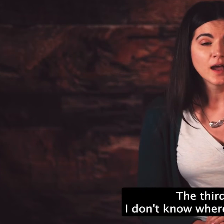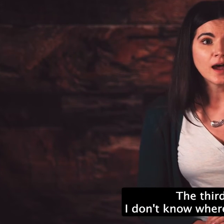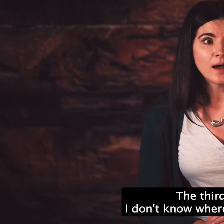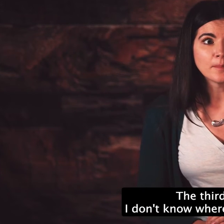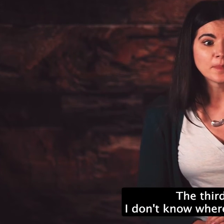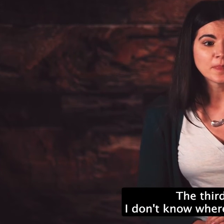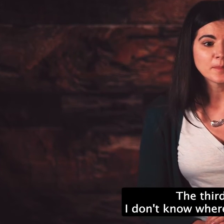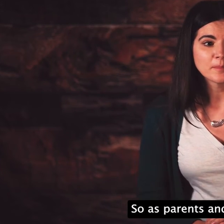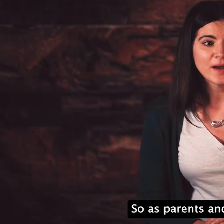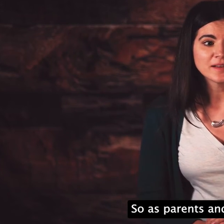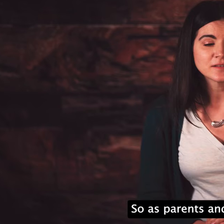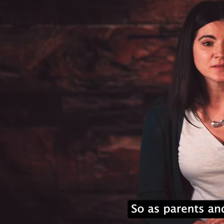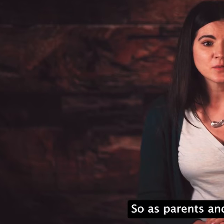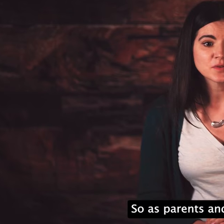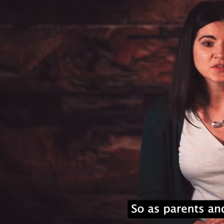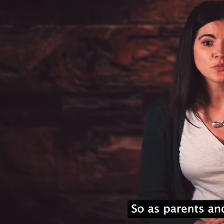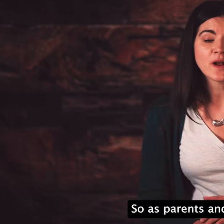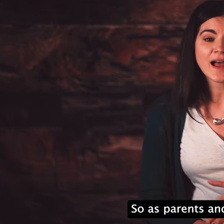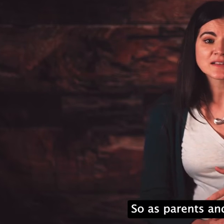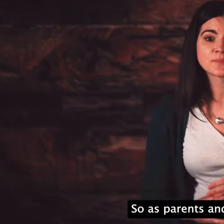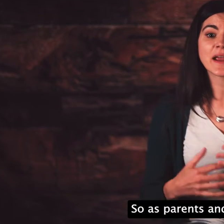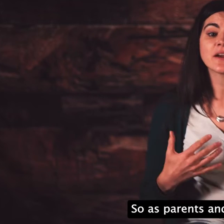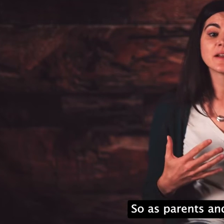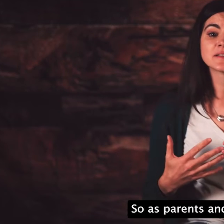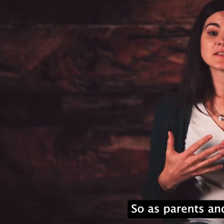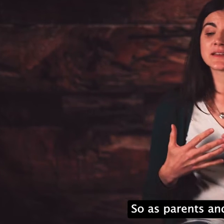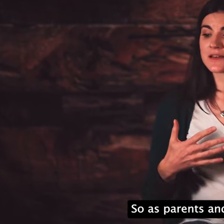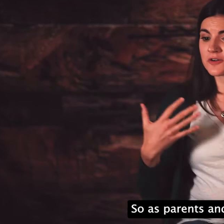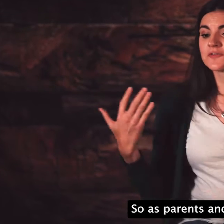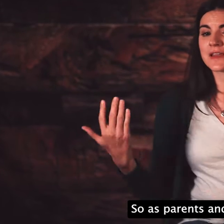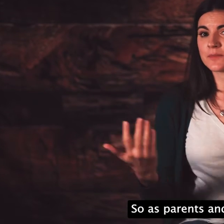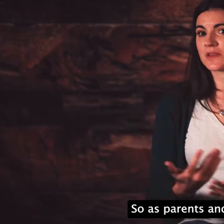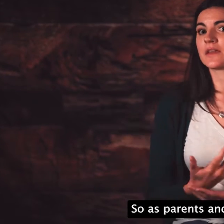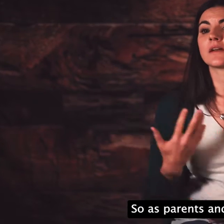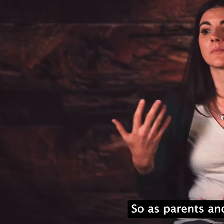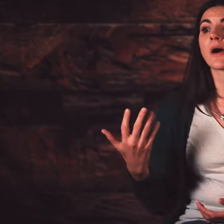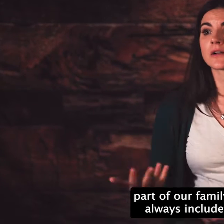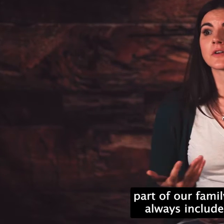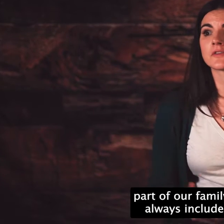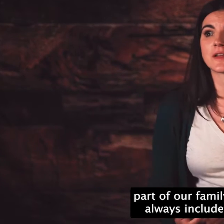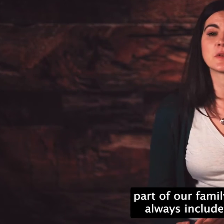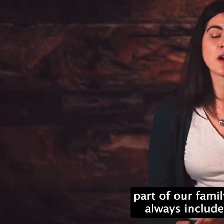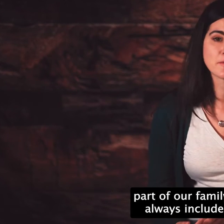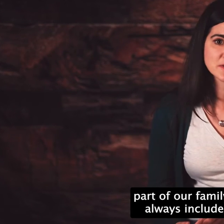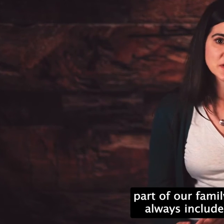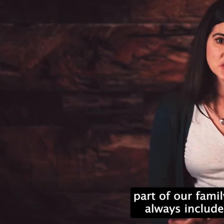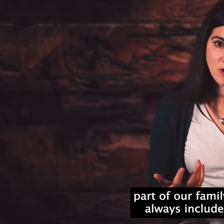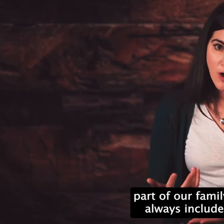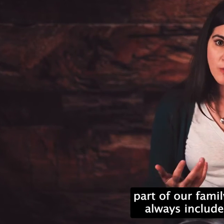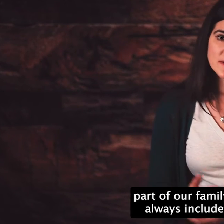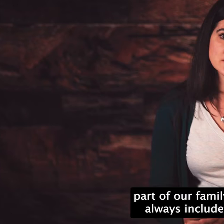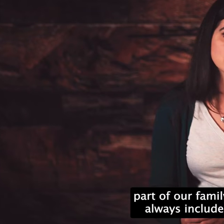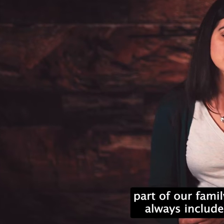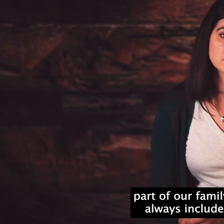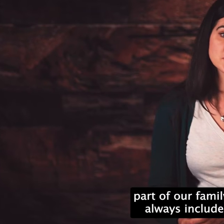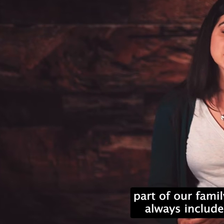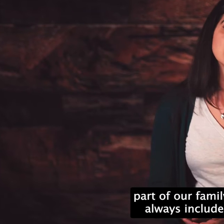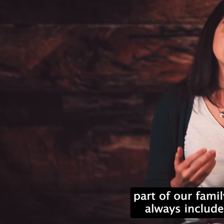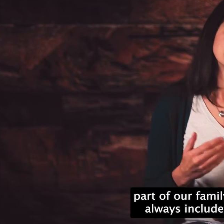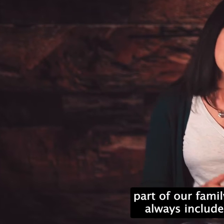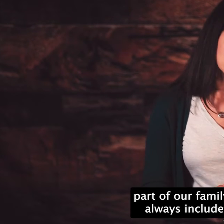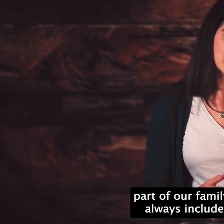from. Um, but so as parents and in our family, part of our family conversation always